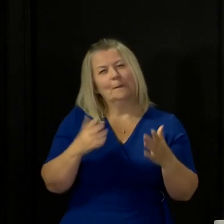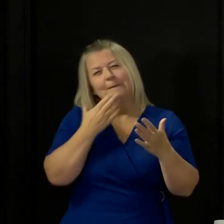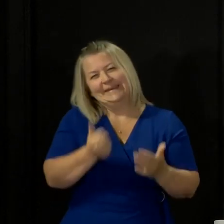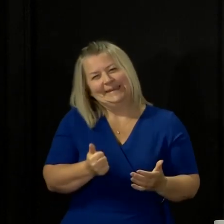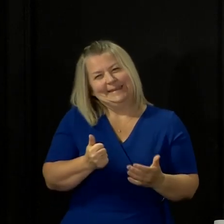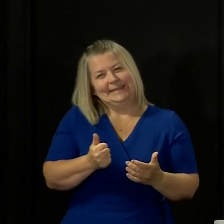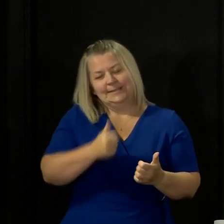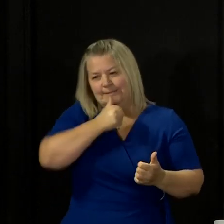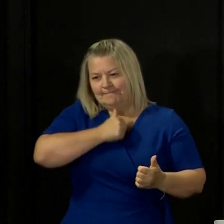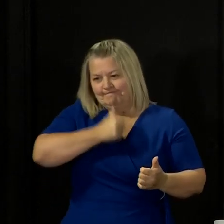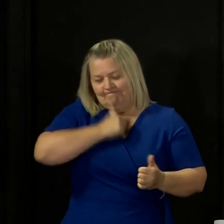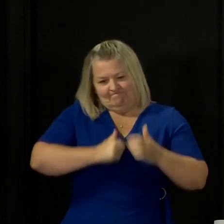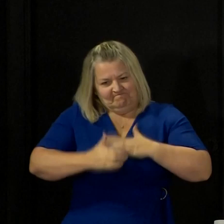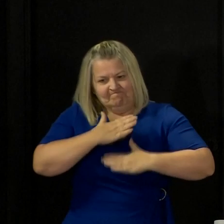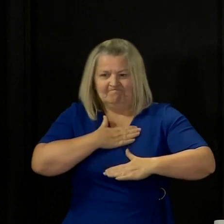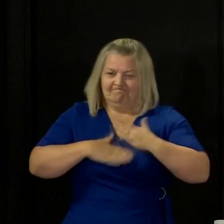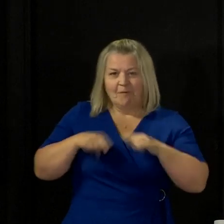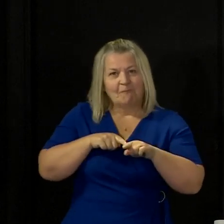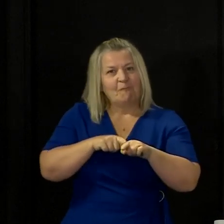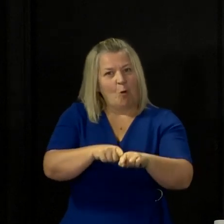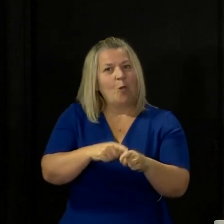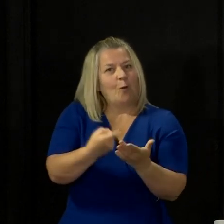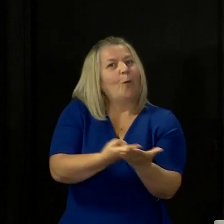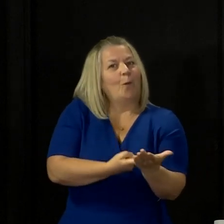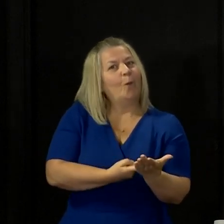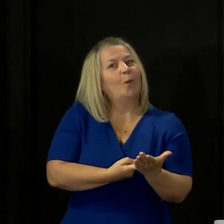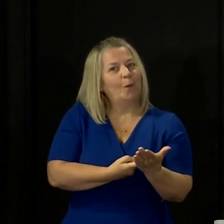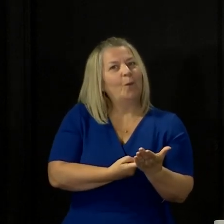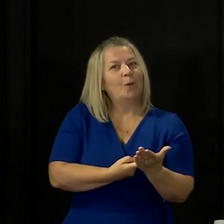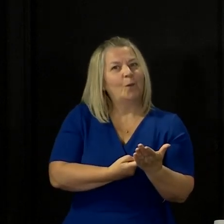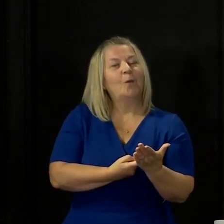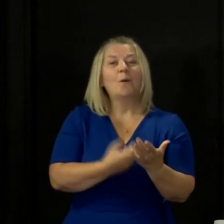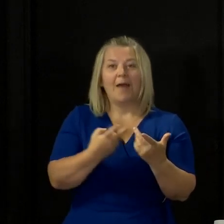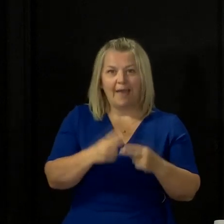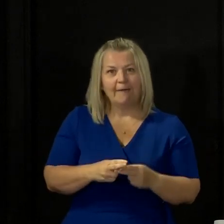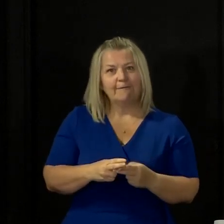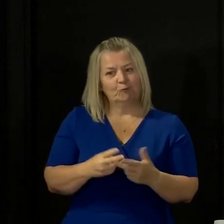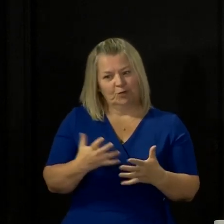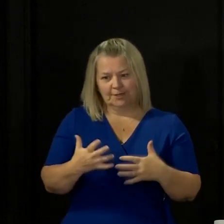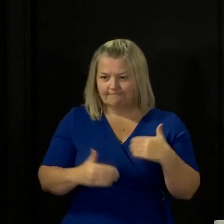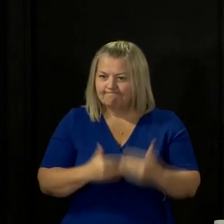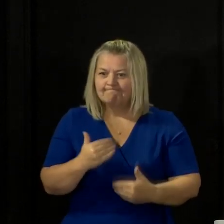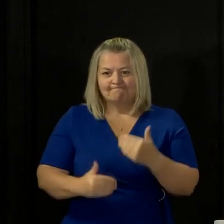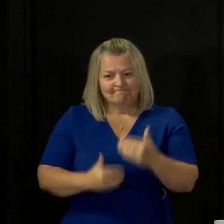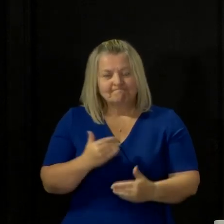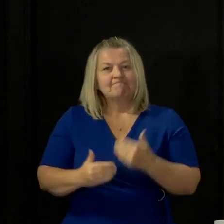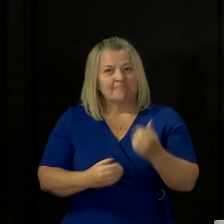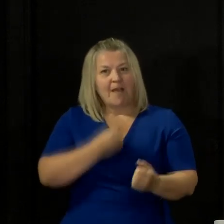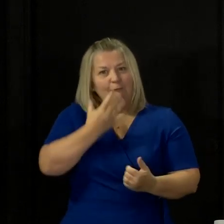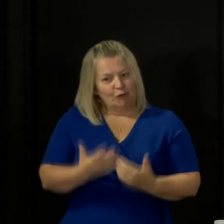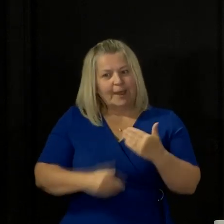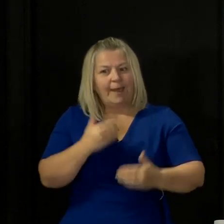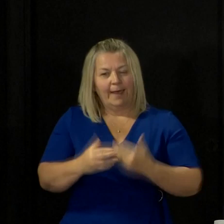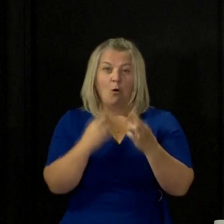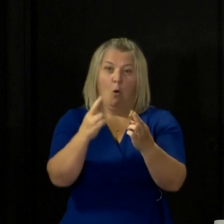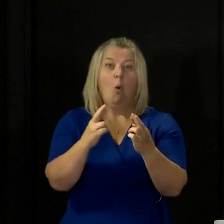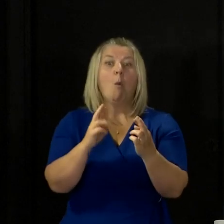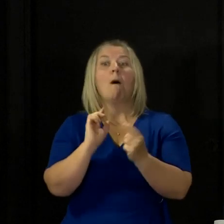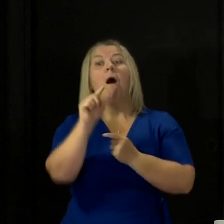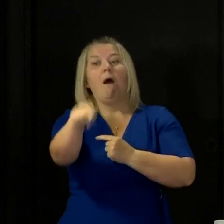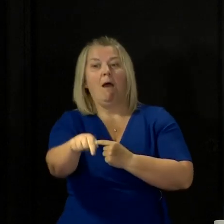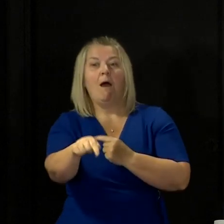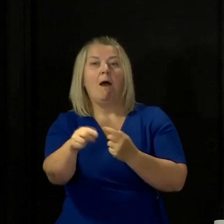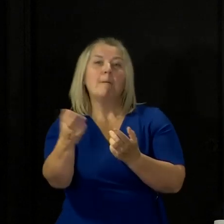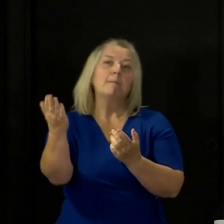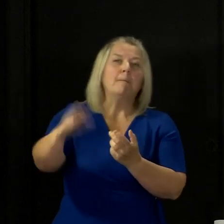Every day that we do does bring us closer to getting back to a form of normality. But today I